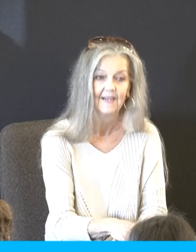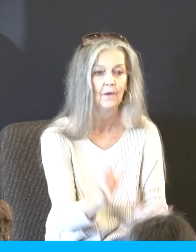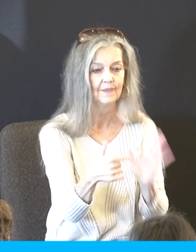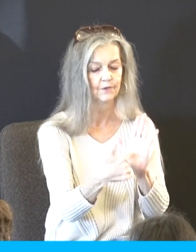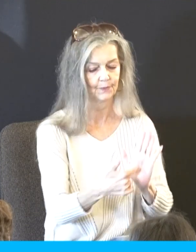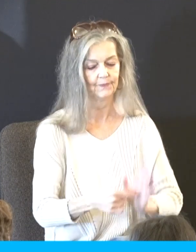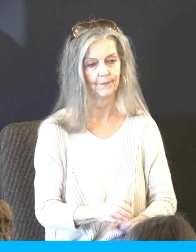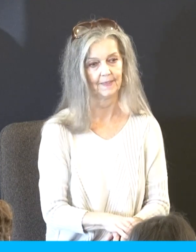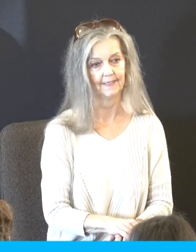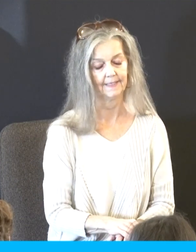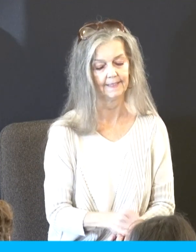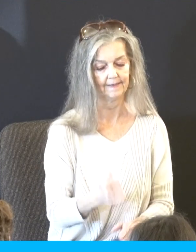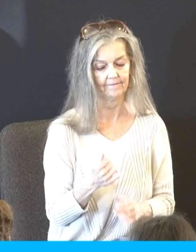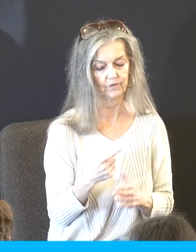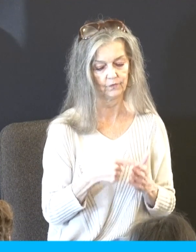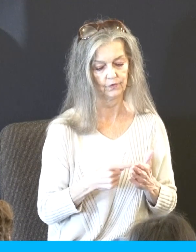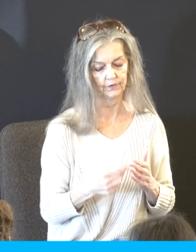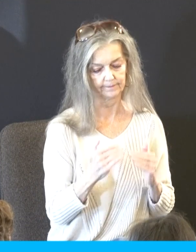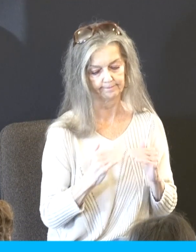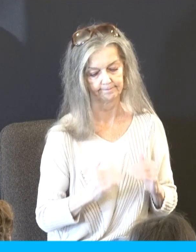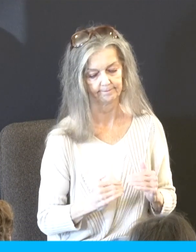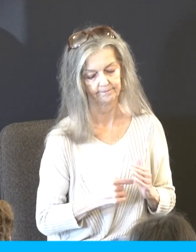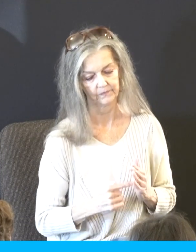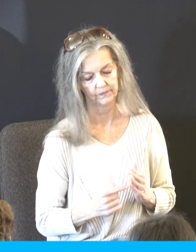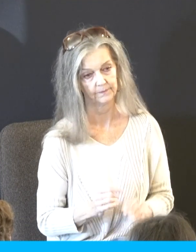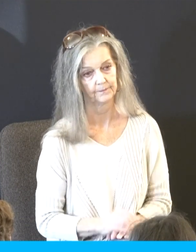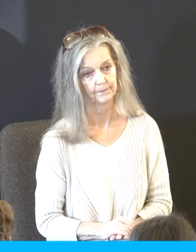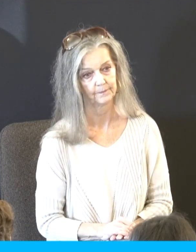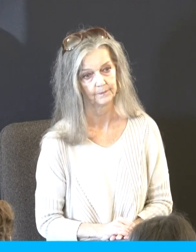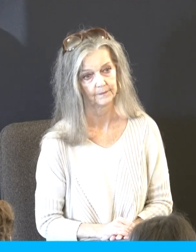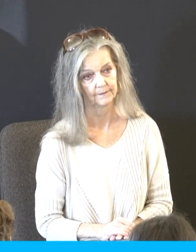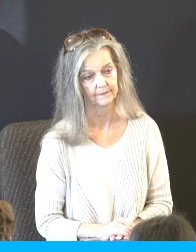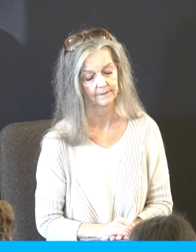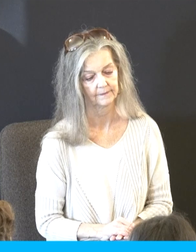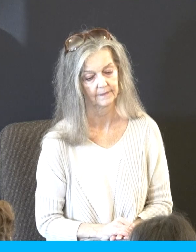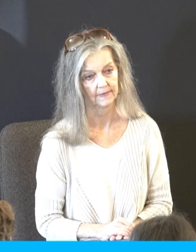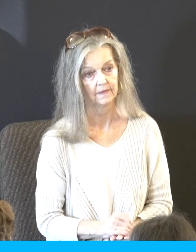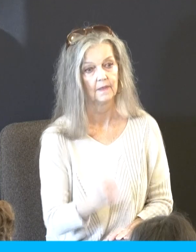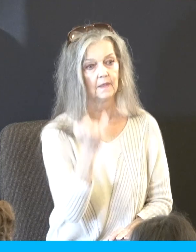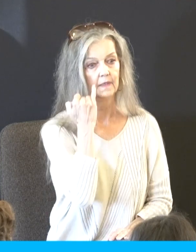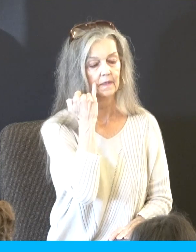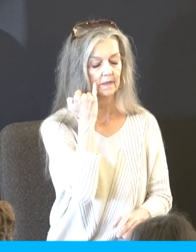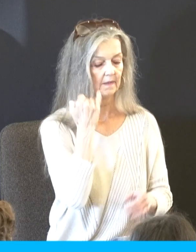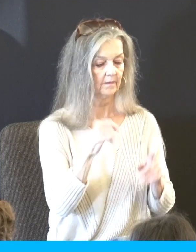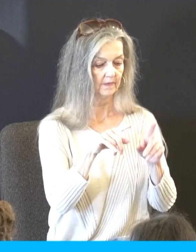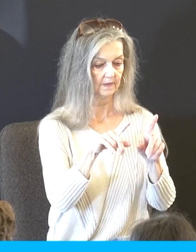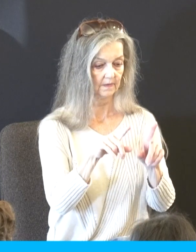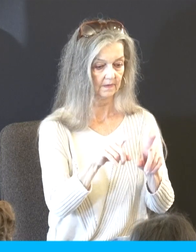just a few verses, which we will get to, don't panic, in just a few verses as we go through this, had the test that we're having right now happened there, I